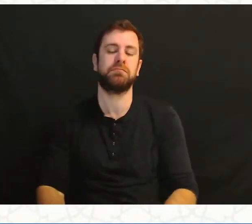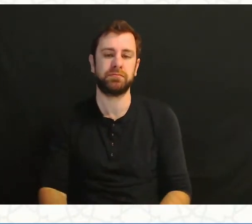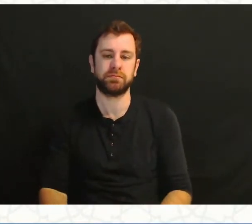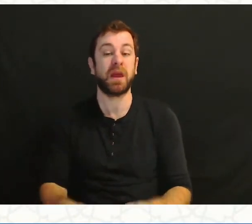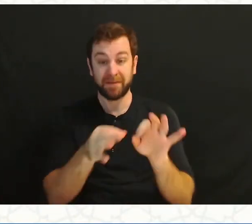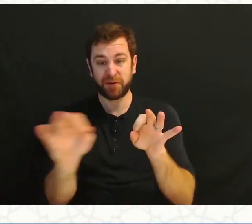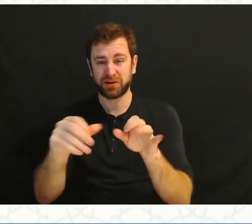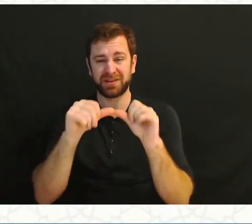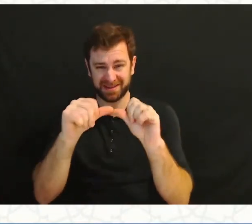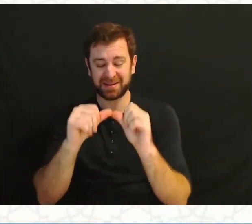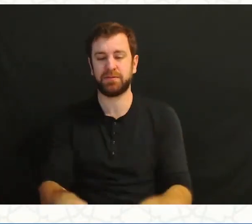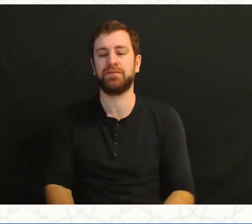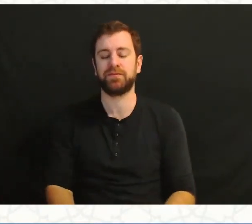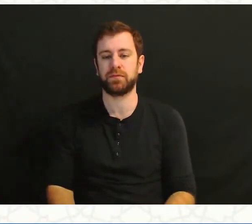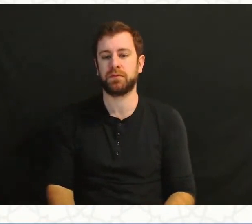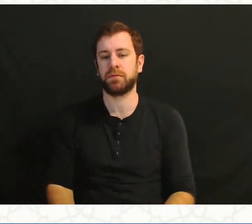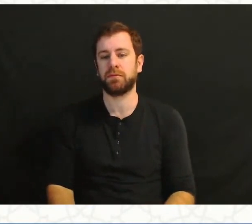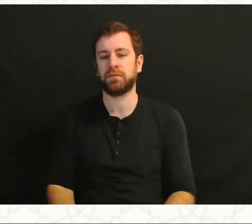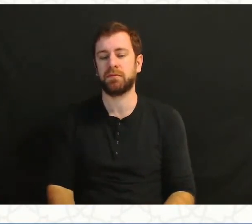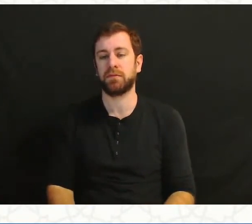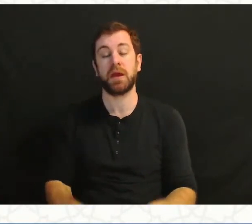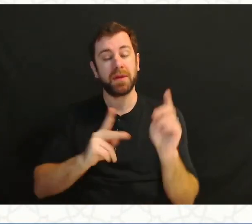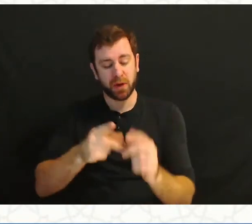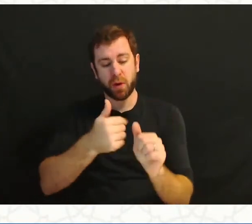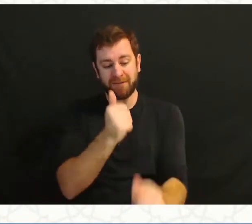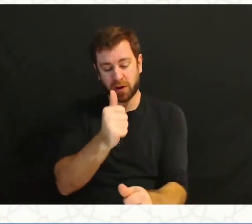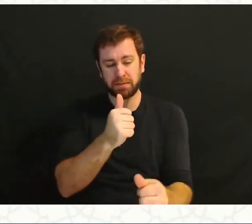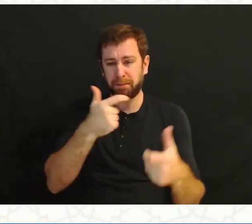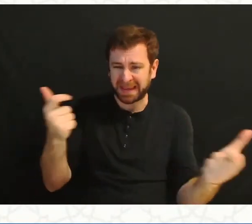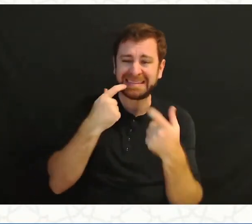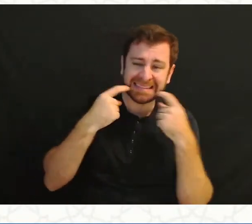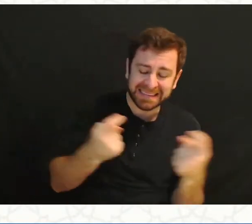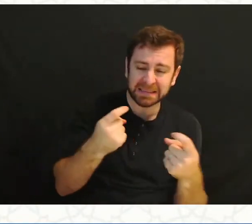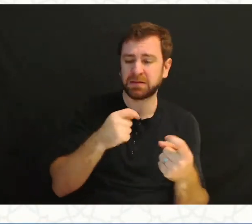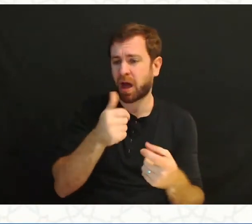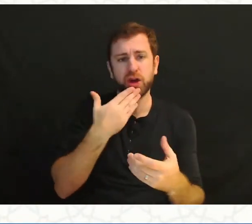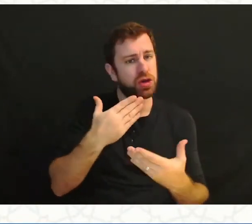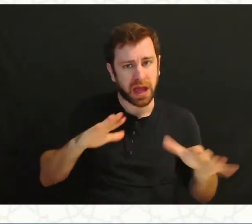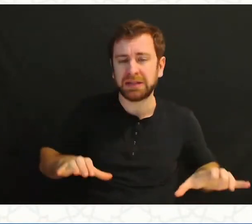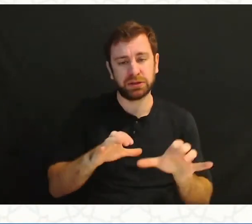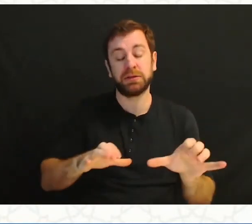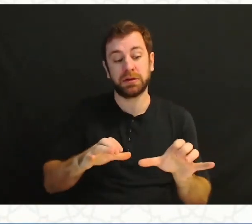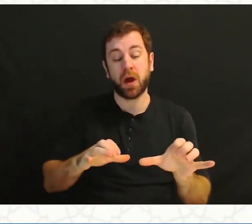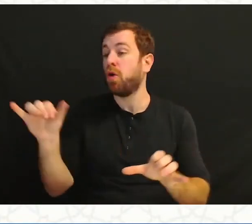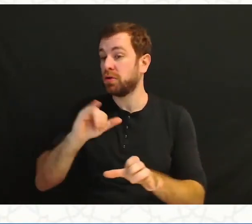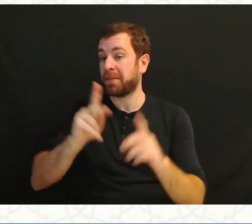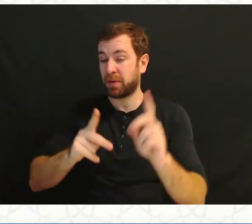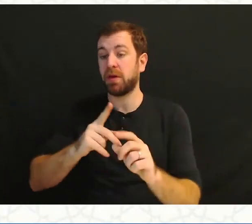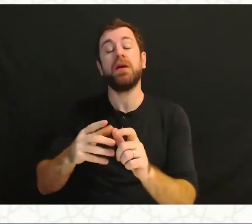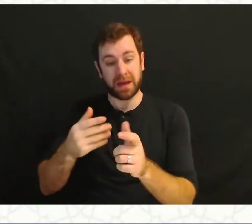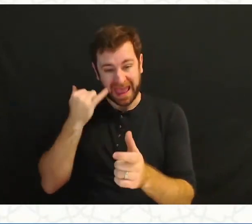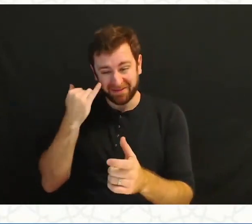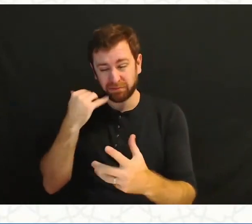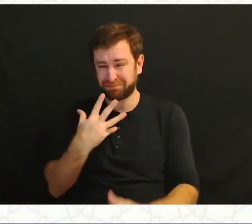And those who avoid the major sins and indecencies. And whenever they are angry, they forgive.